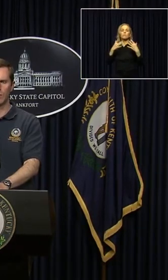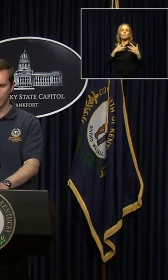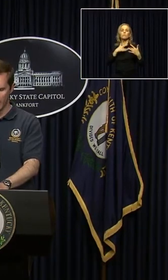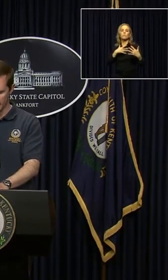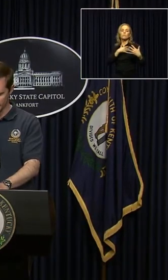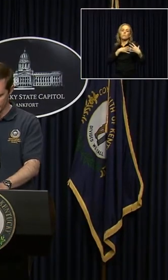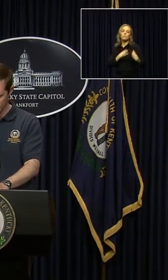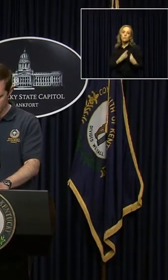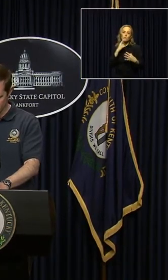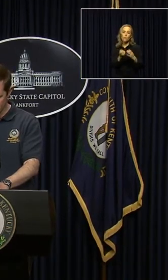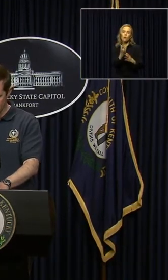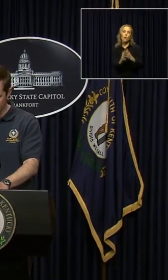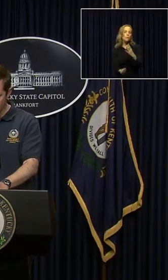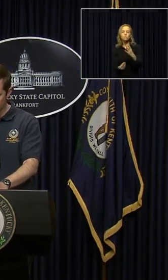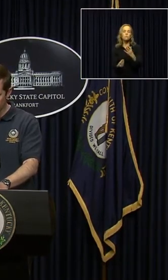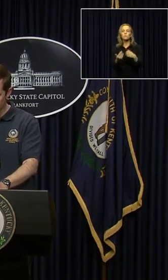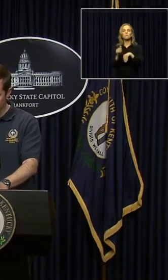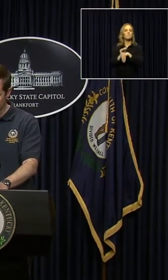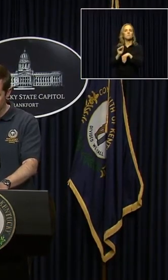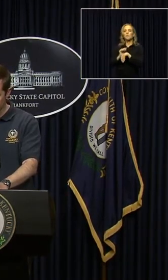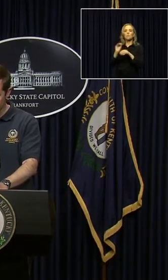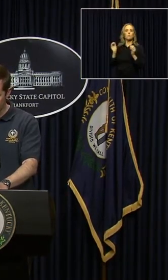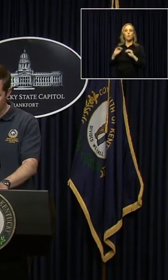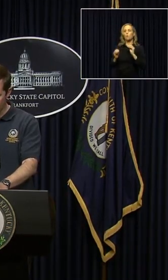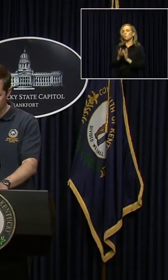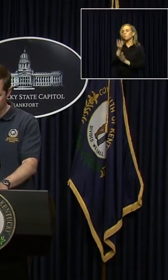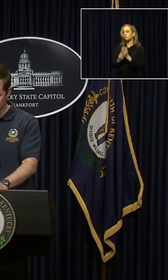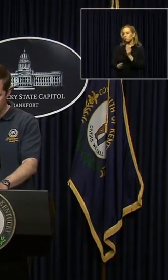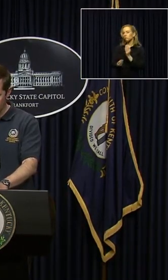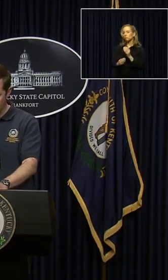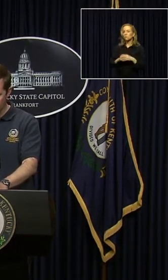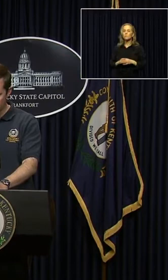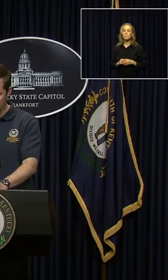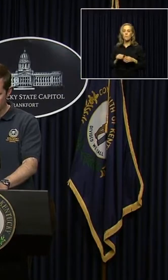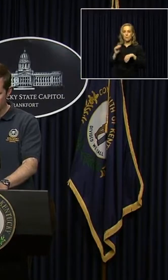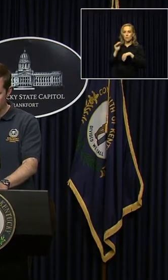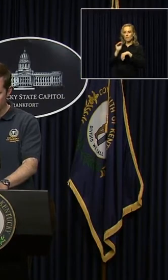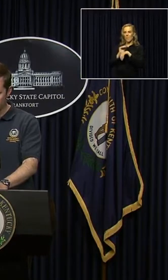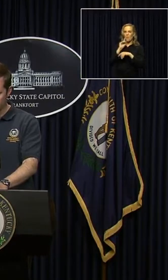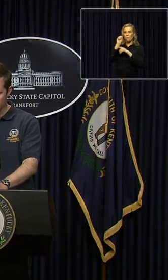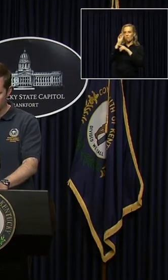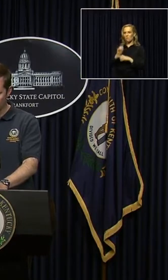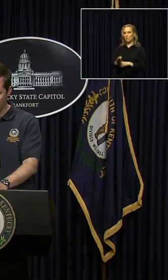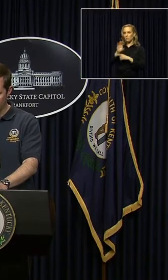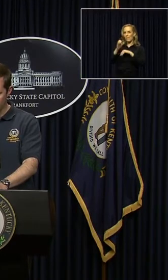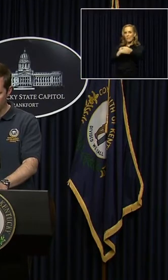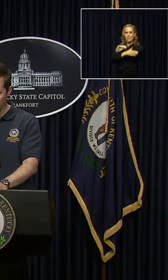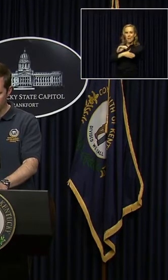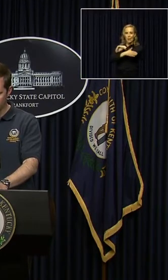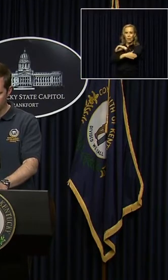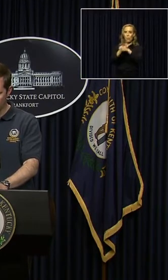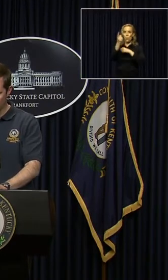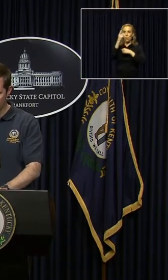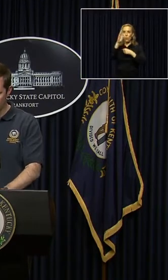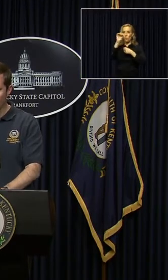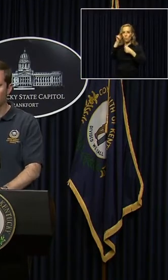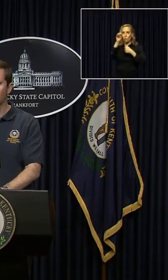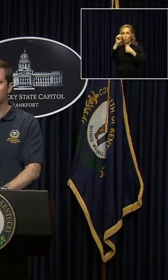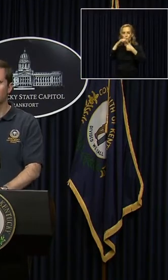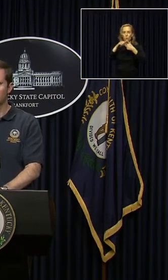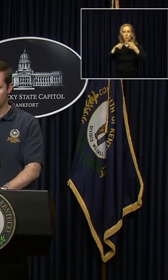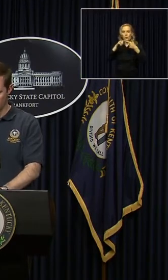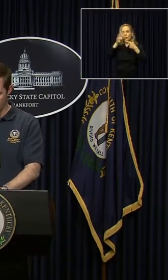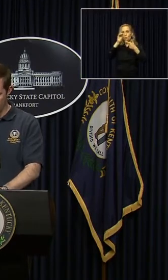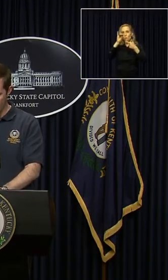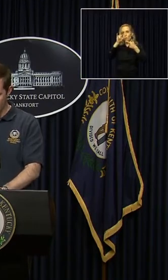We will do that. Of our new cases, I can confirm by county that we have one in Boone, one in